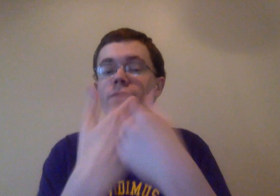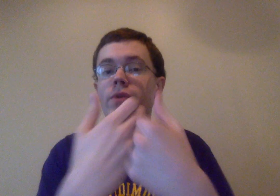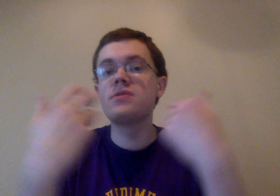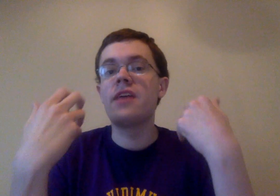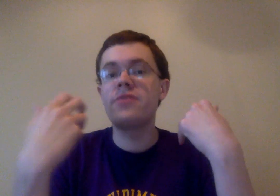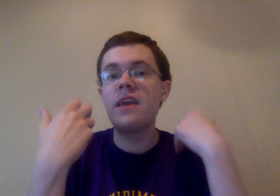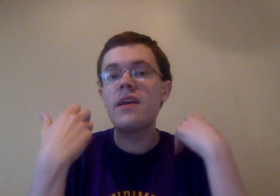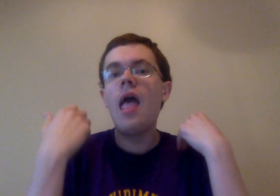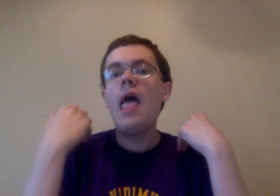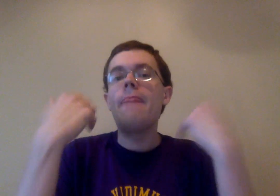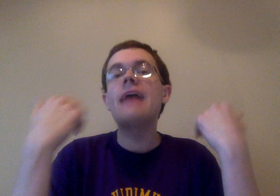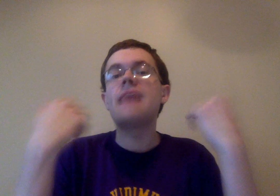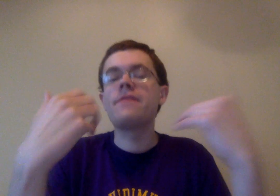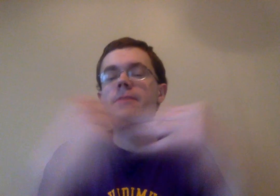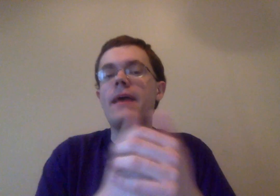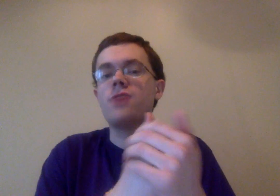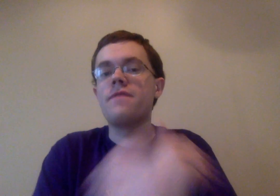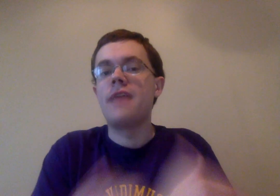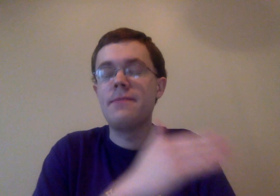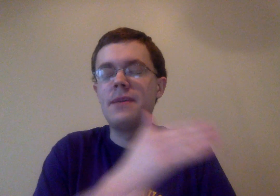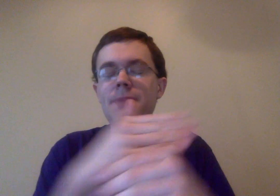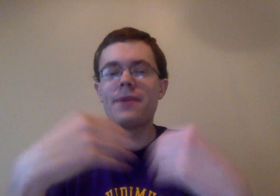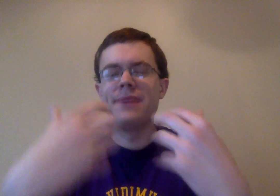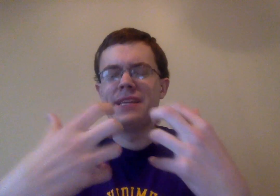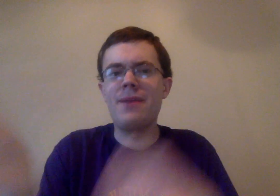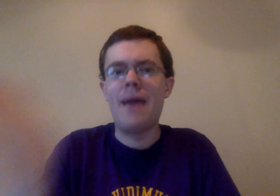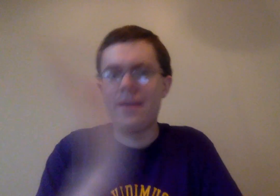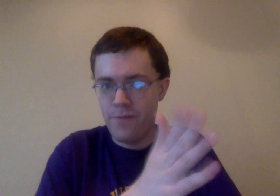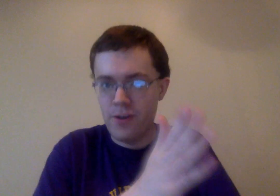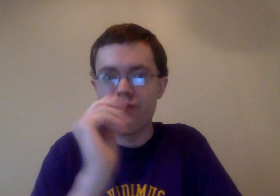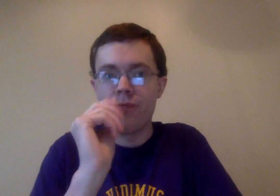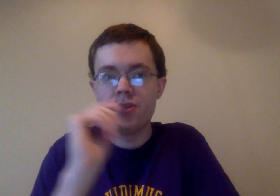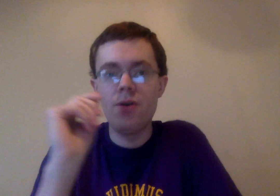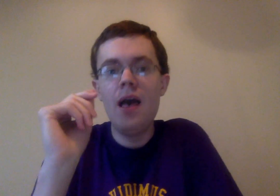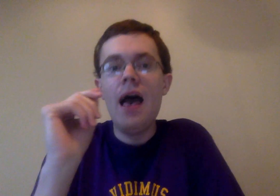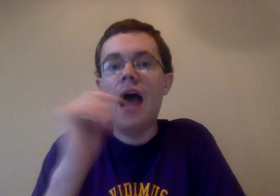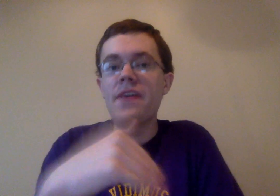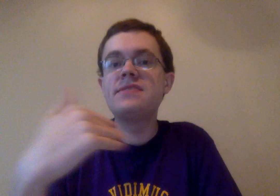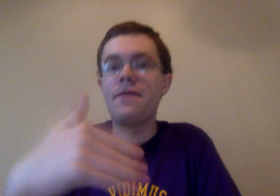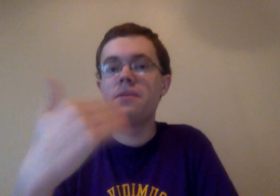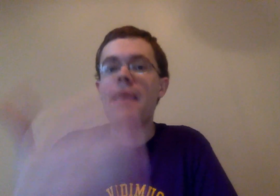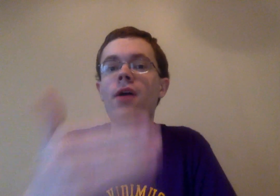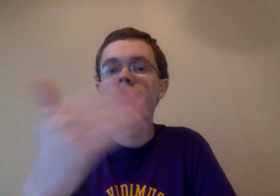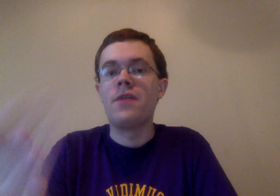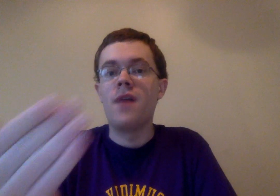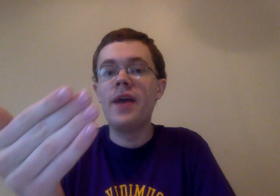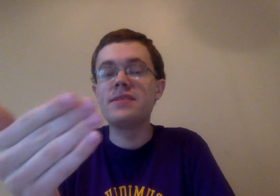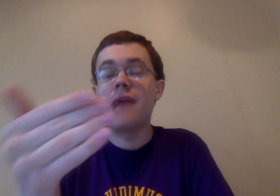foremost, and I think that definitely pays off now. As much as people have complained about it back in the first year of Boruto, I think it's definitely paying off down the line, because now